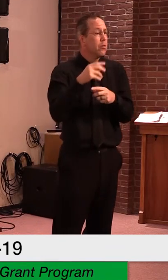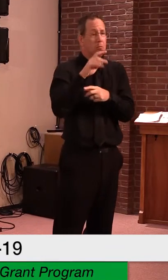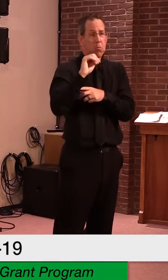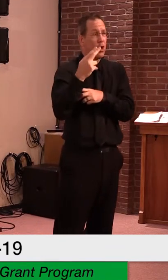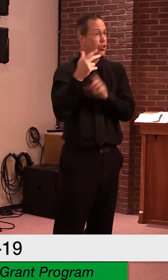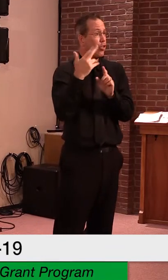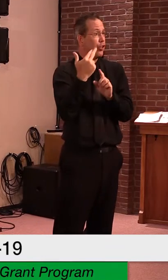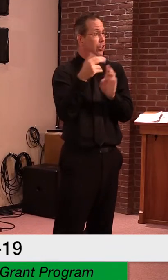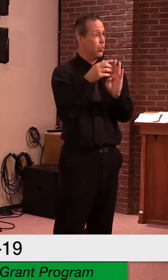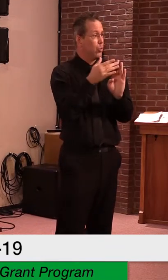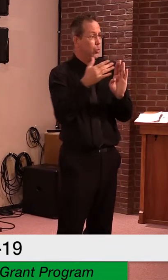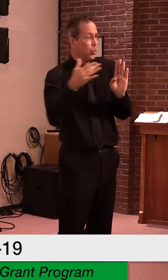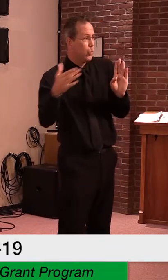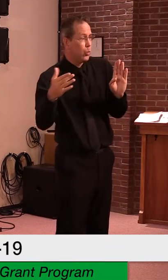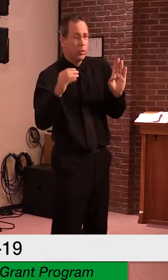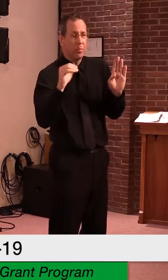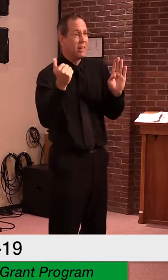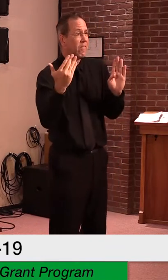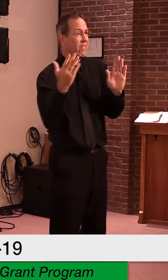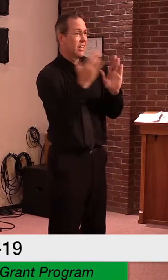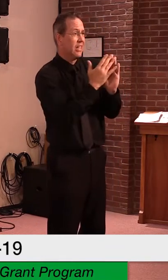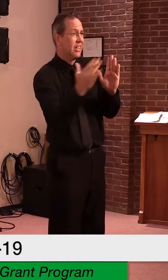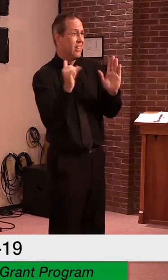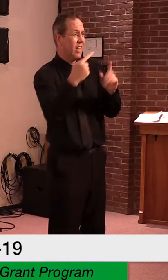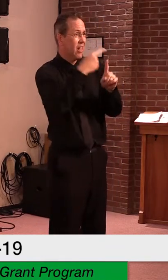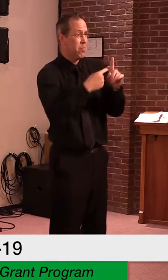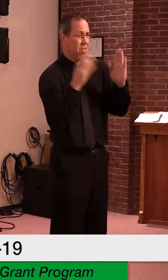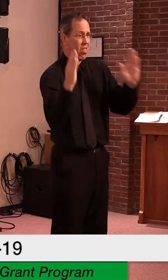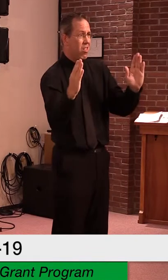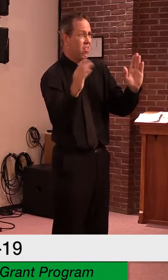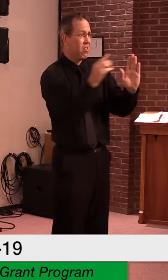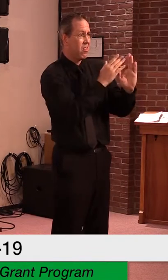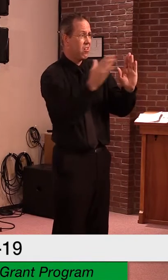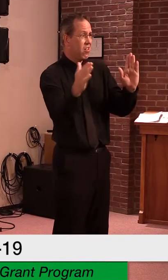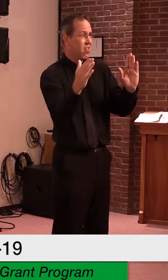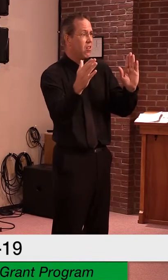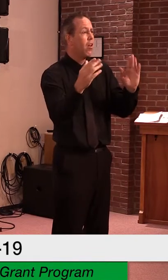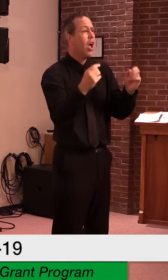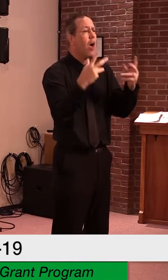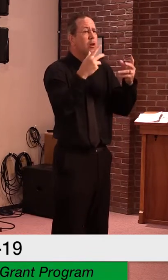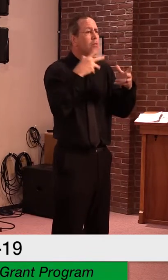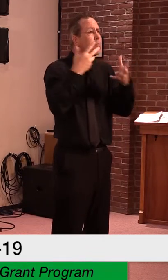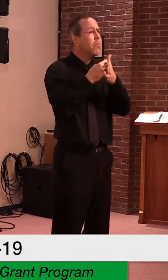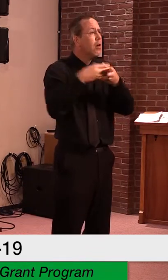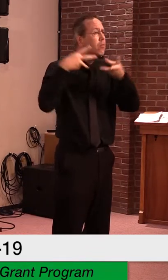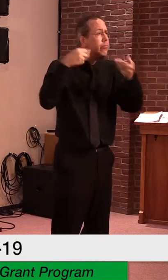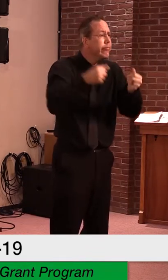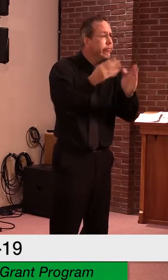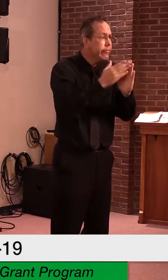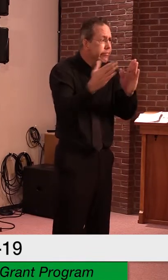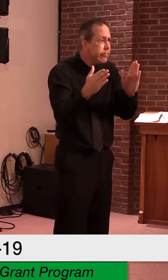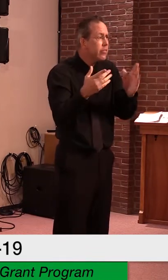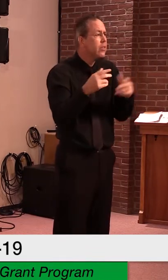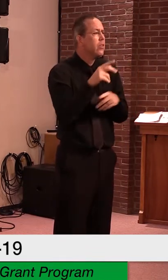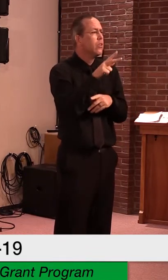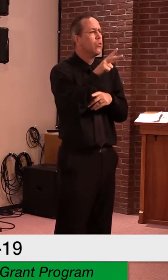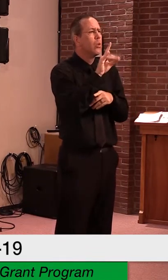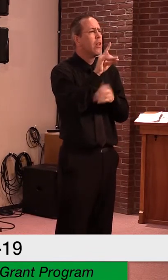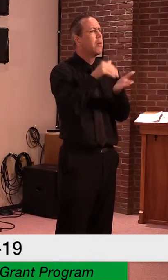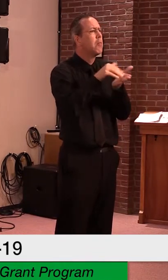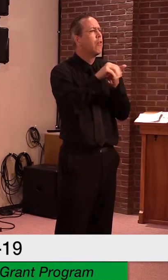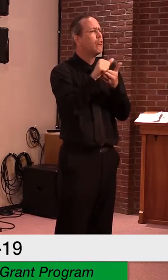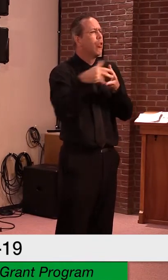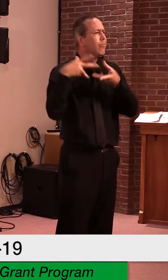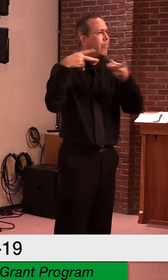A total of 28 million dollars was appropriated to the agency of human services to provide the grants which will be